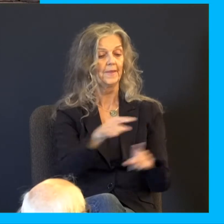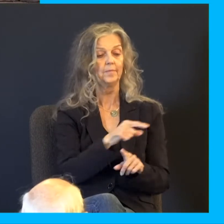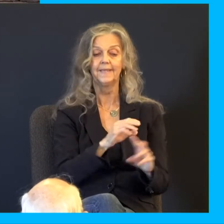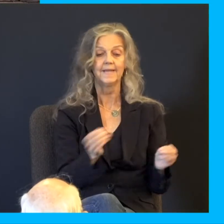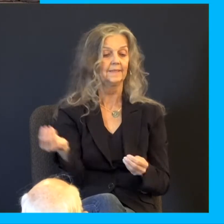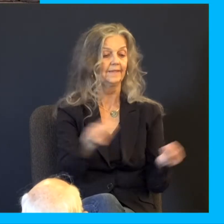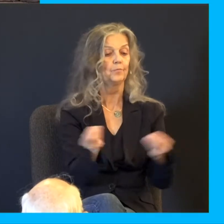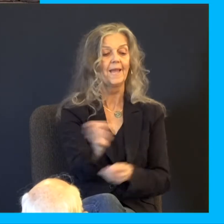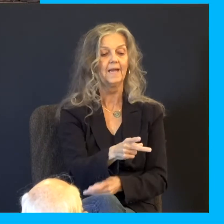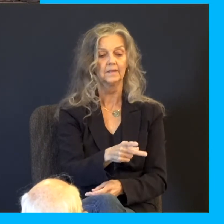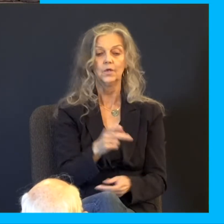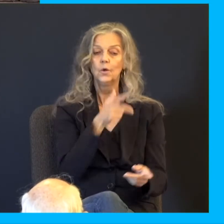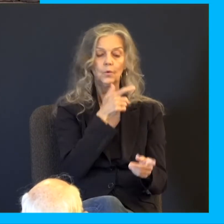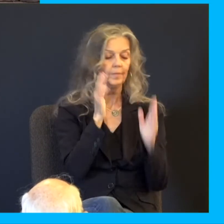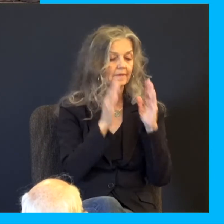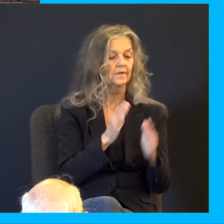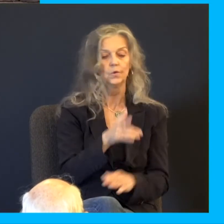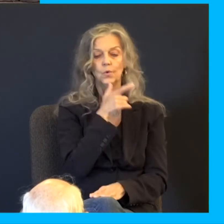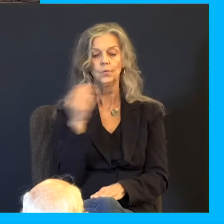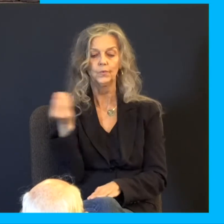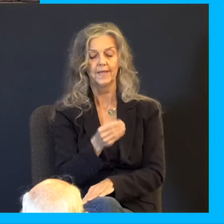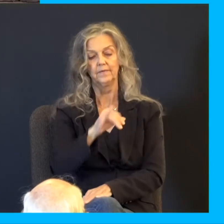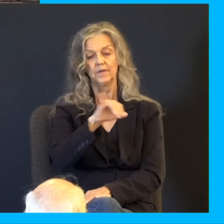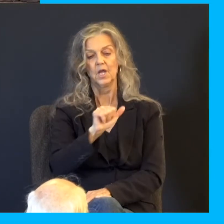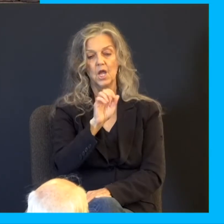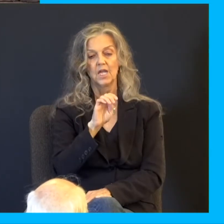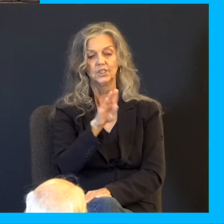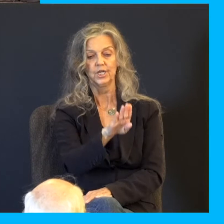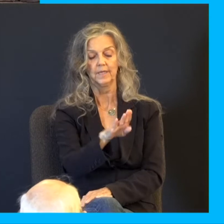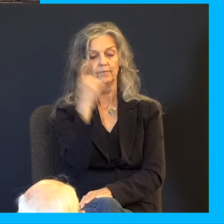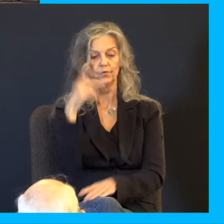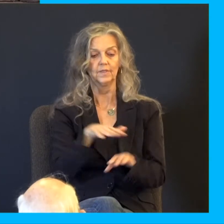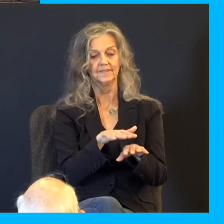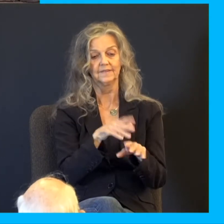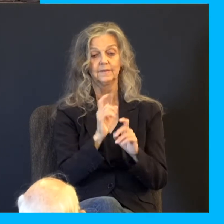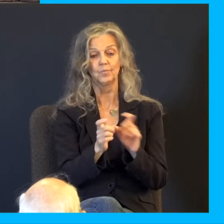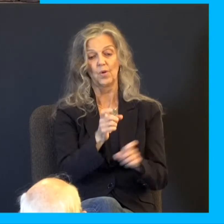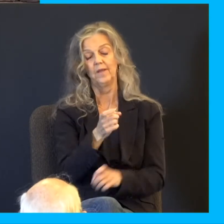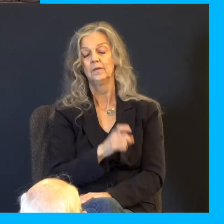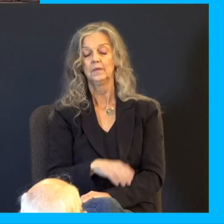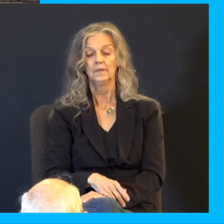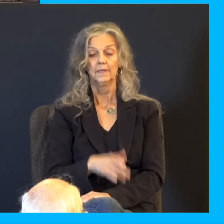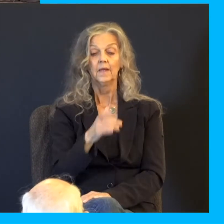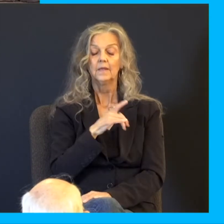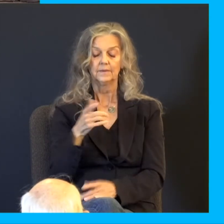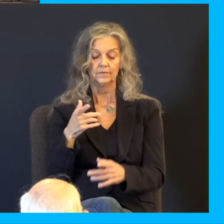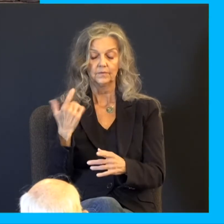time to come? Who gave Jacob for a spoil and Israel to the robbers? Did not the Lord he against whom we have sinned? For they would